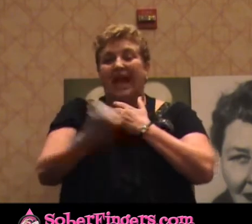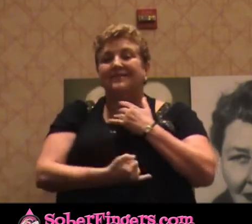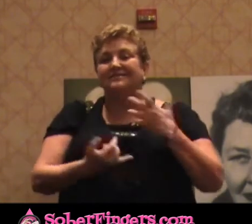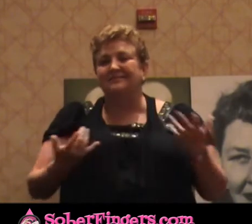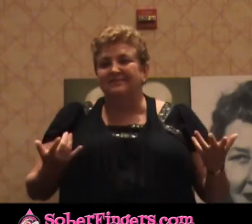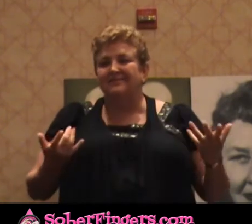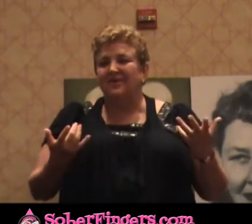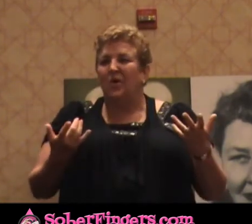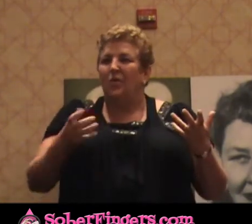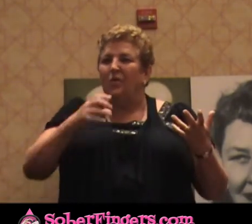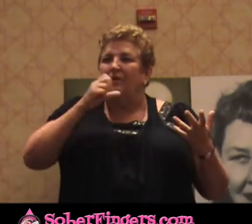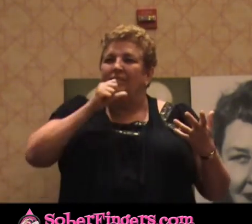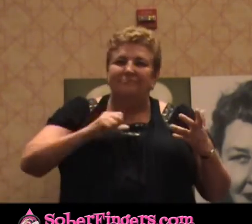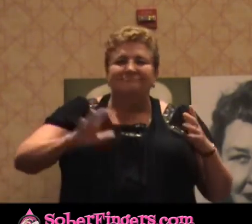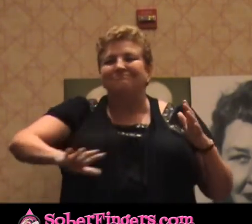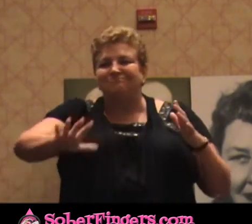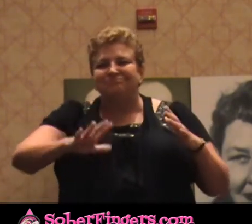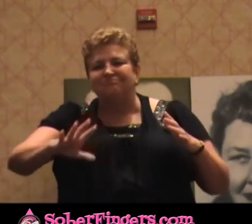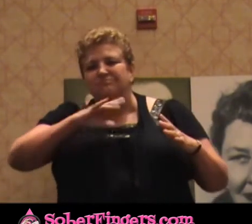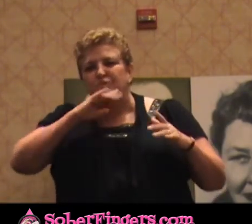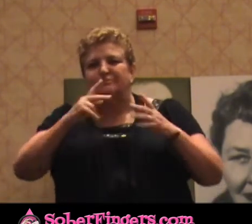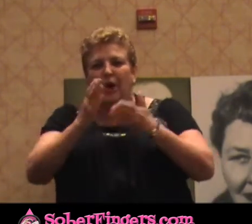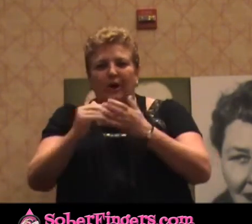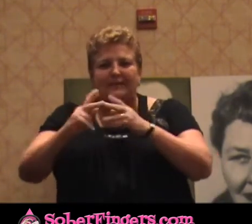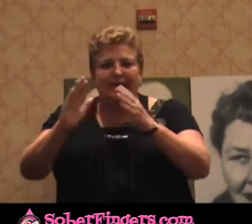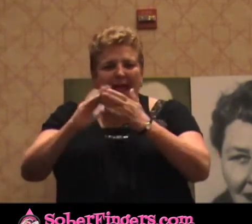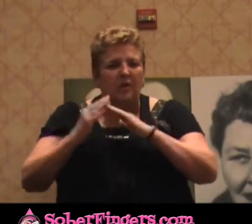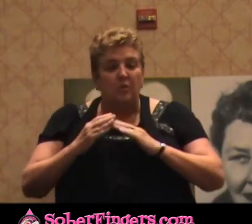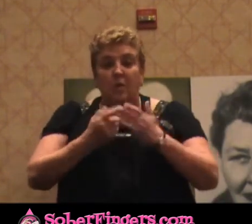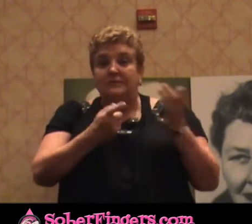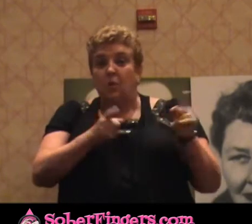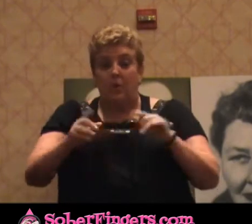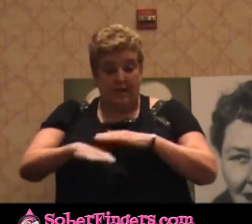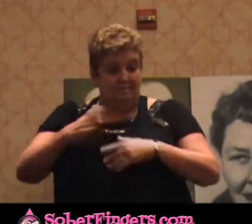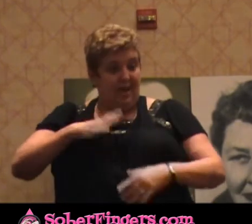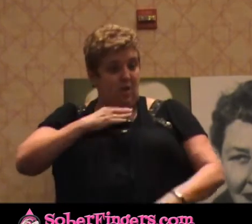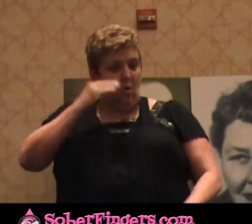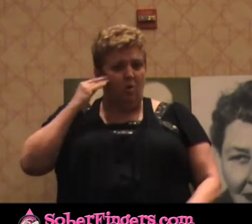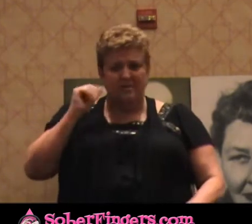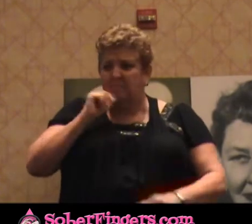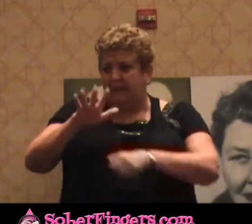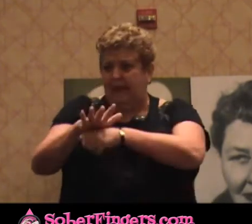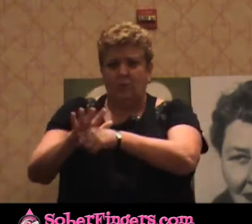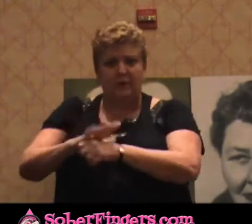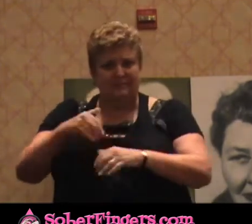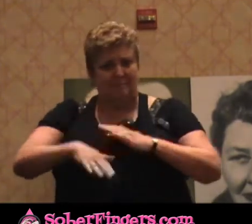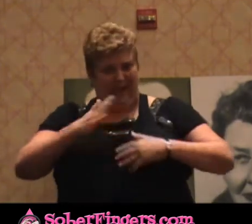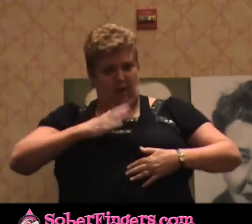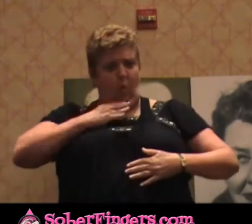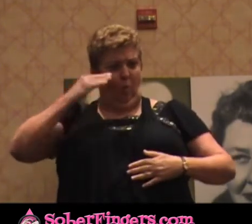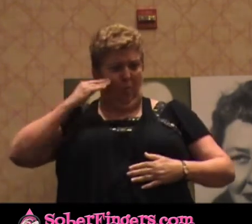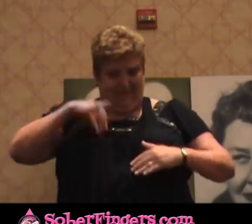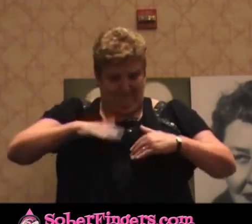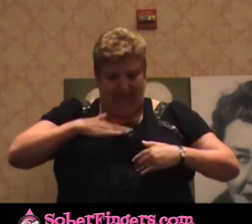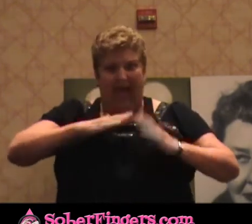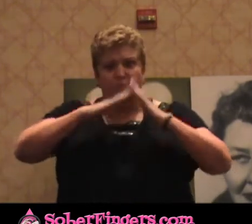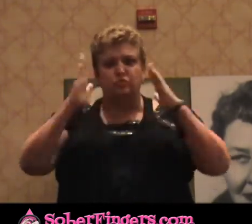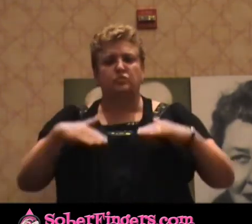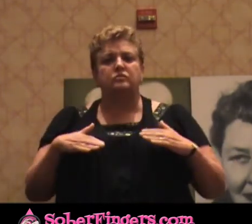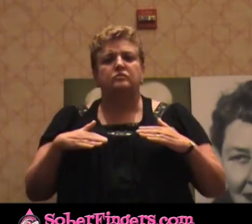was the life that I live in. What was going on was in my home. It wasn't even so much in the neighborhood. It was in my house. And it's very interesting